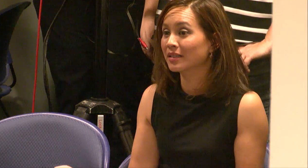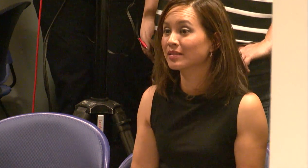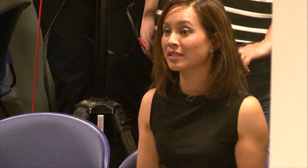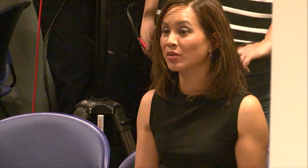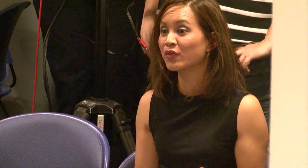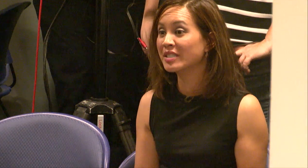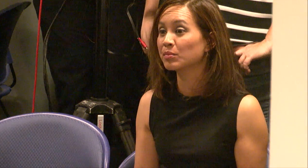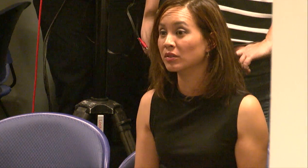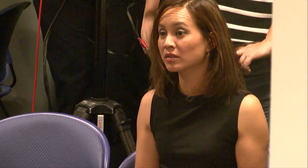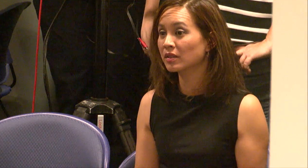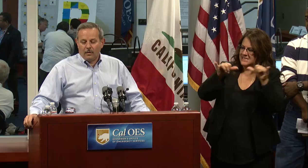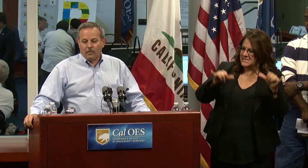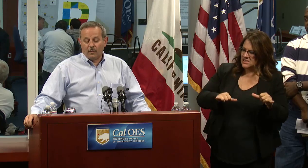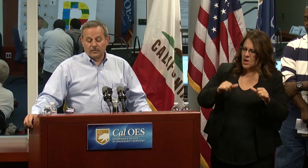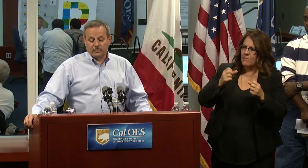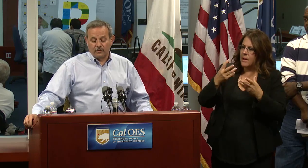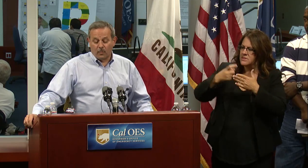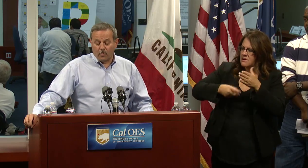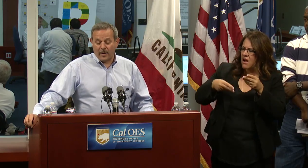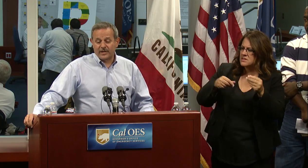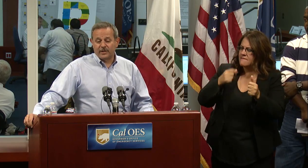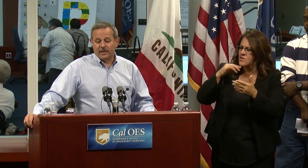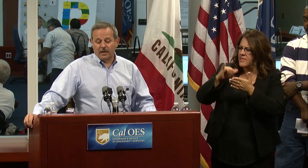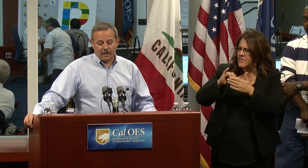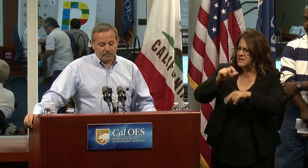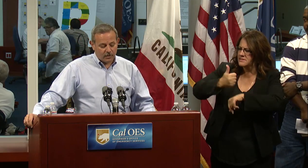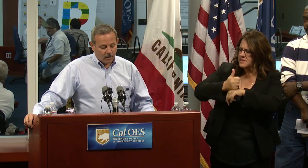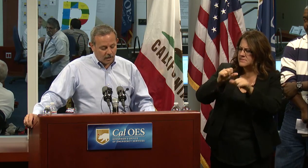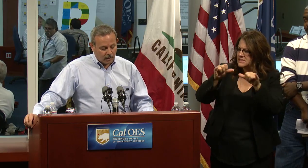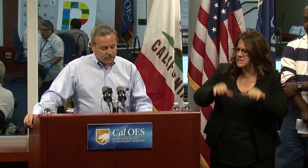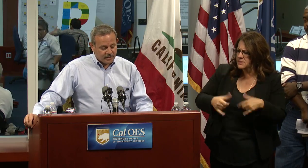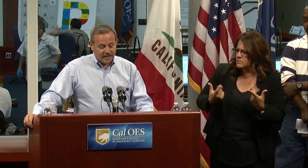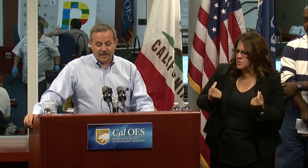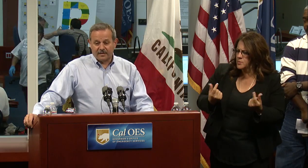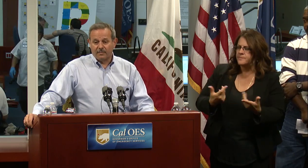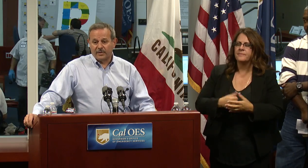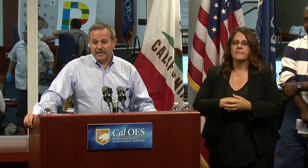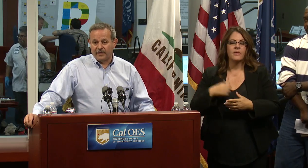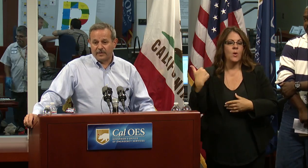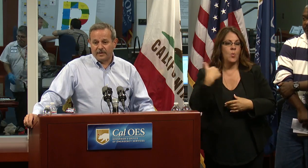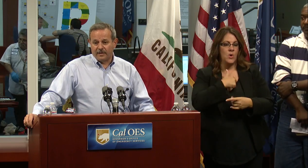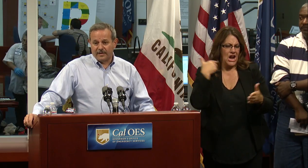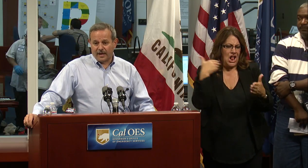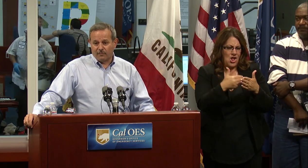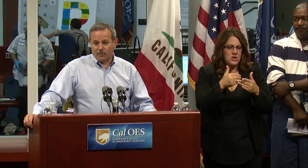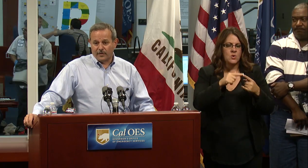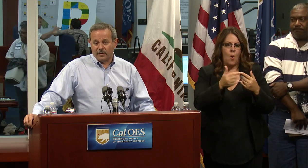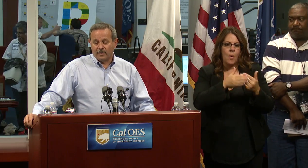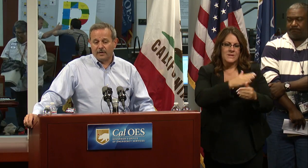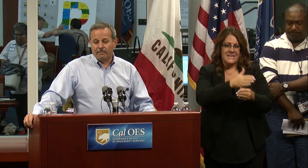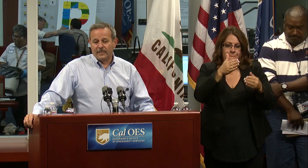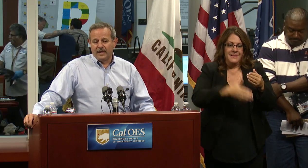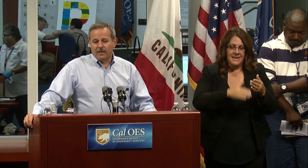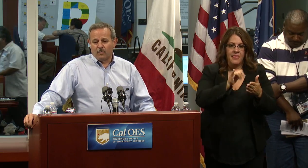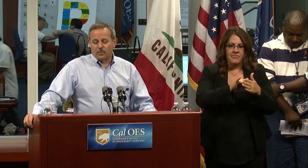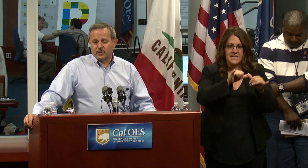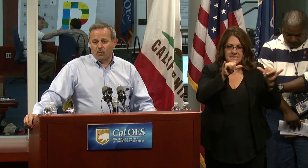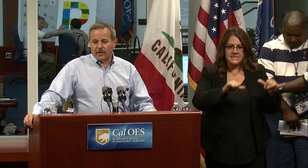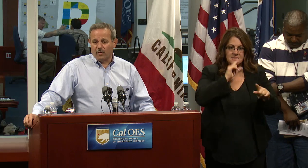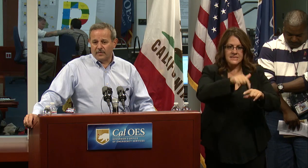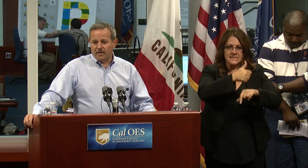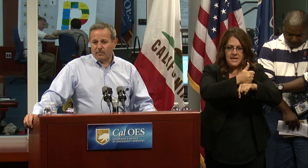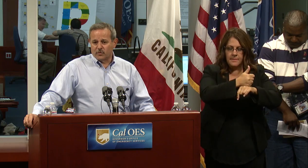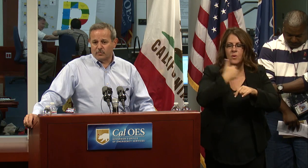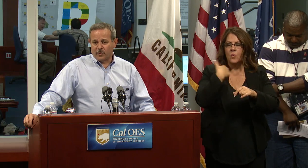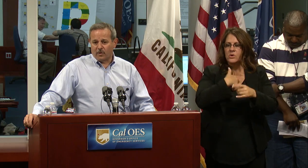feasible? Well, we're actually close to getting it complete here in California. We're